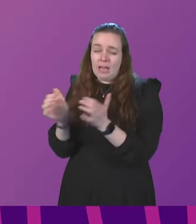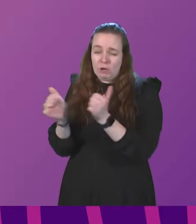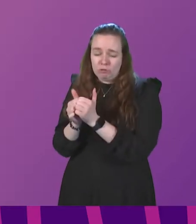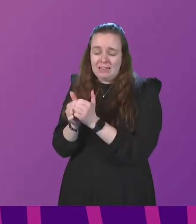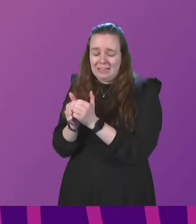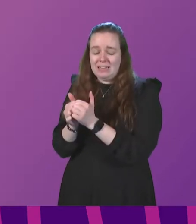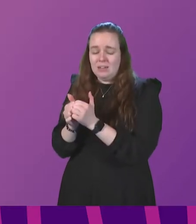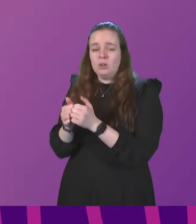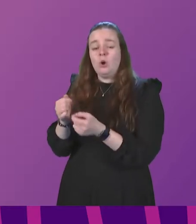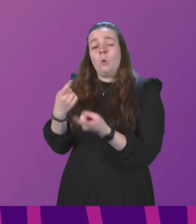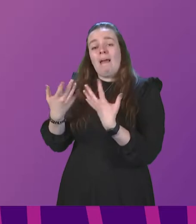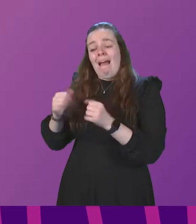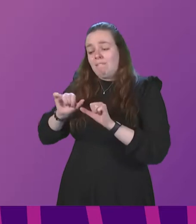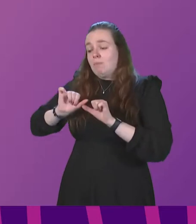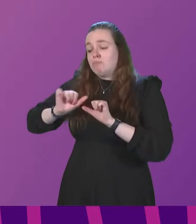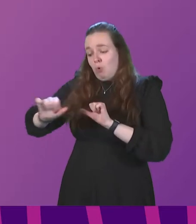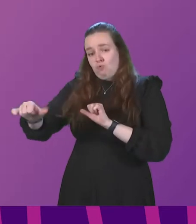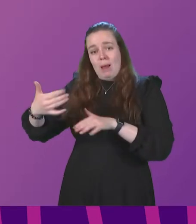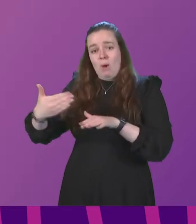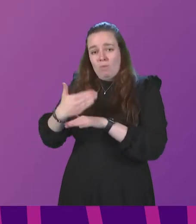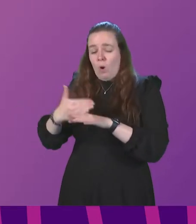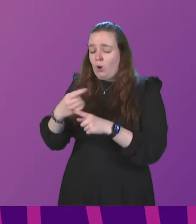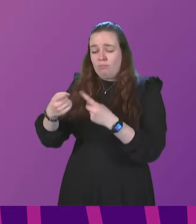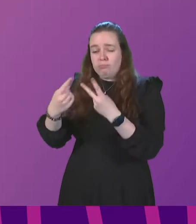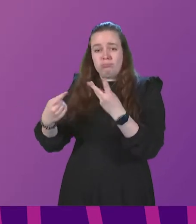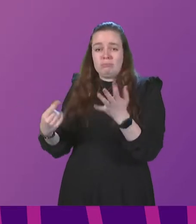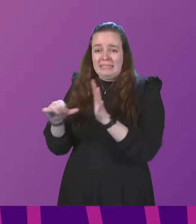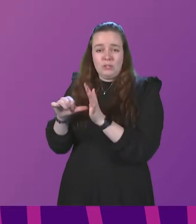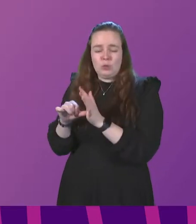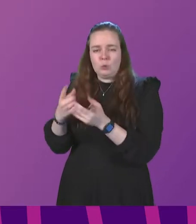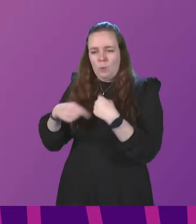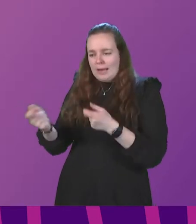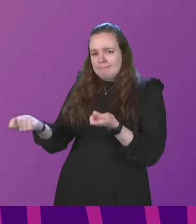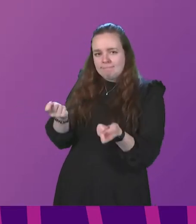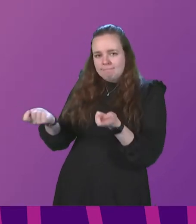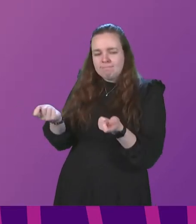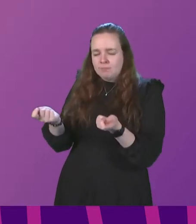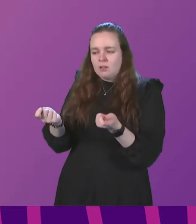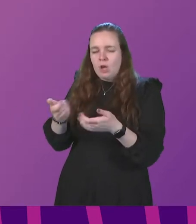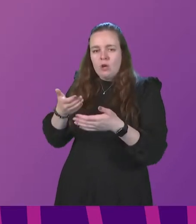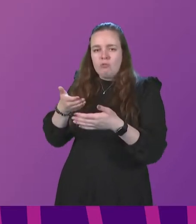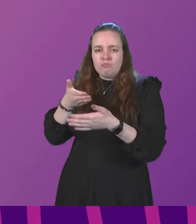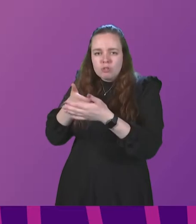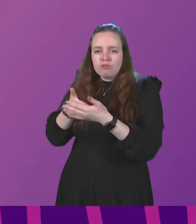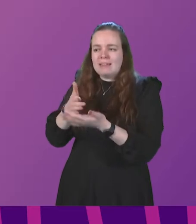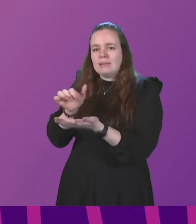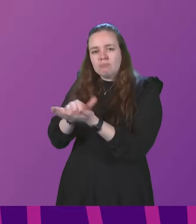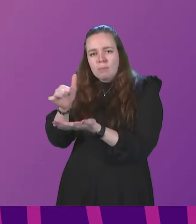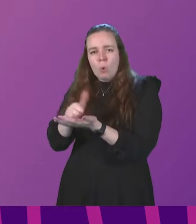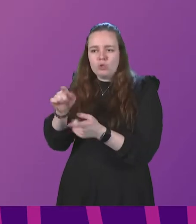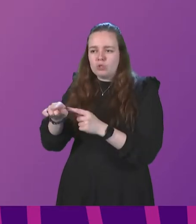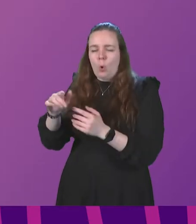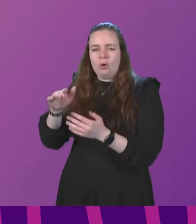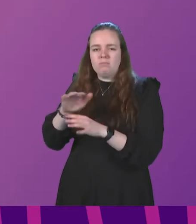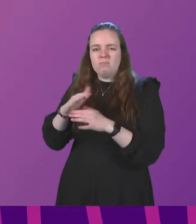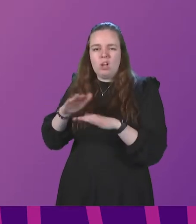So, we do have a programme of work on all of those issues. So, we are tackling restricting promotions on less healthy